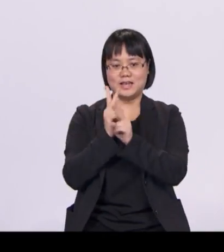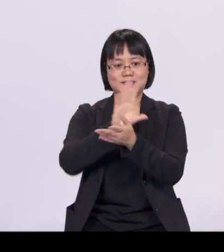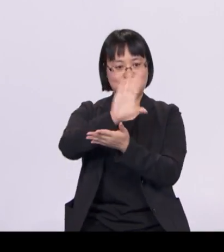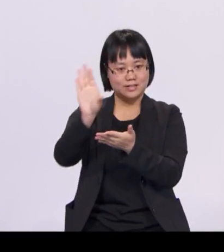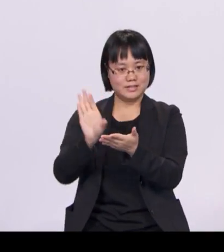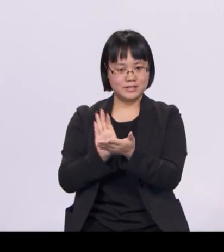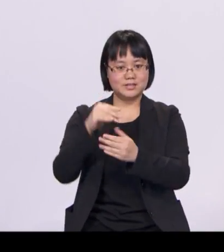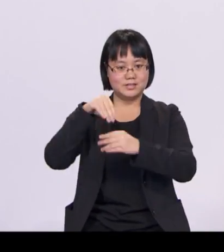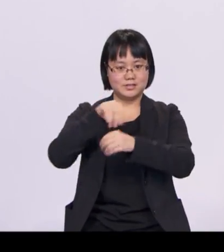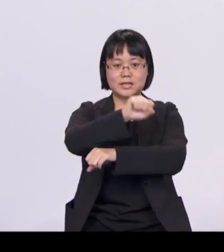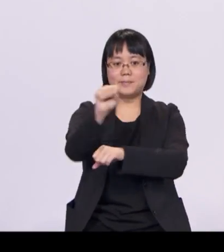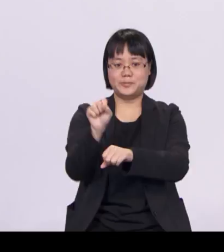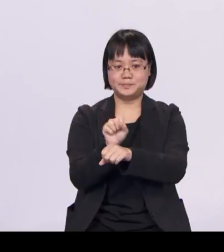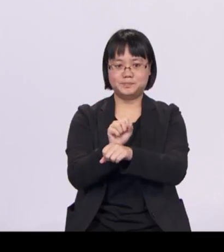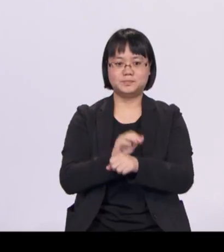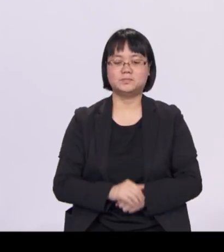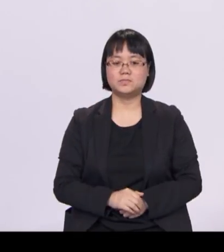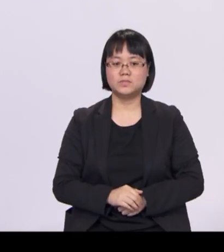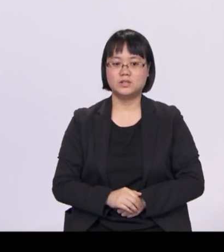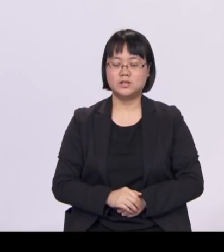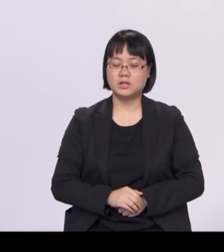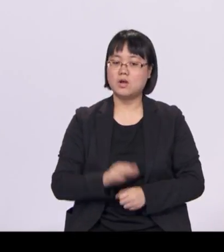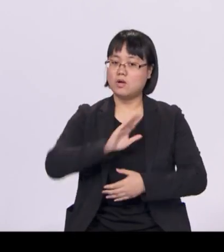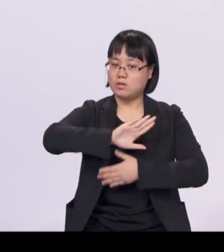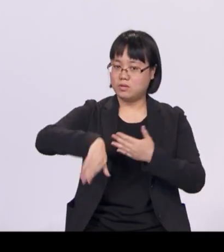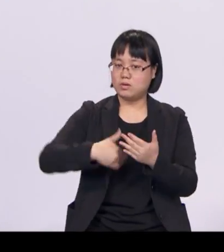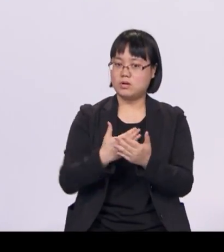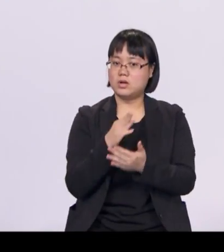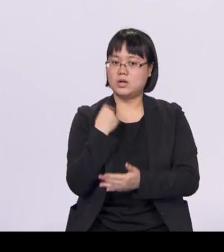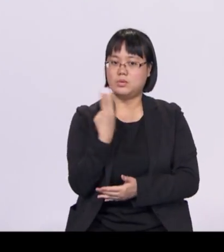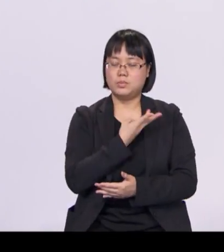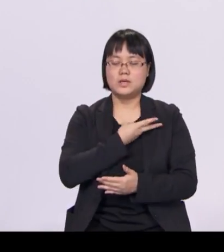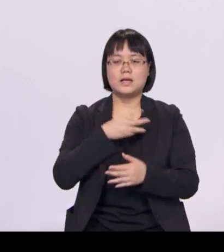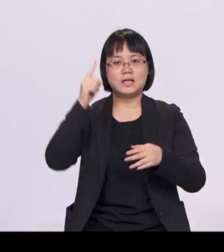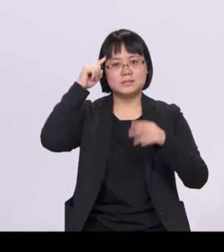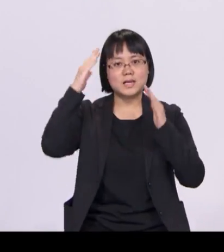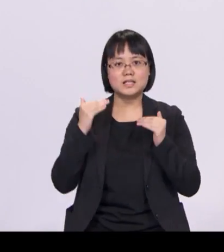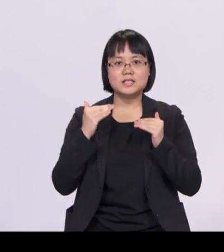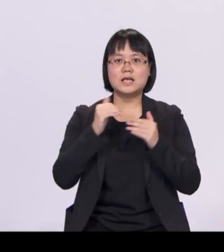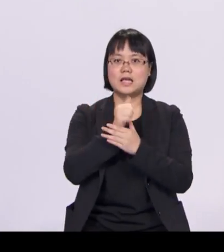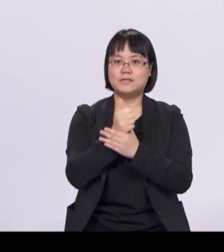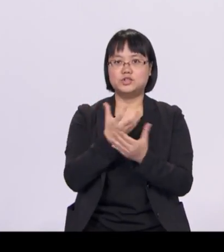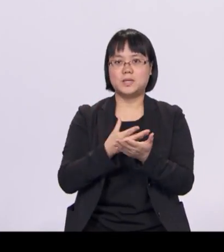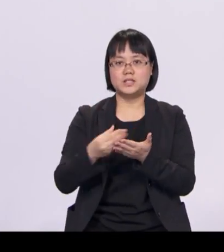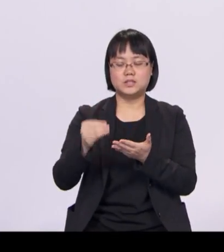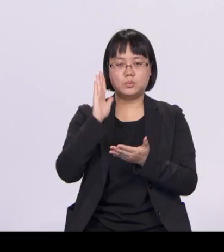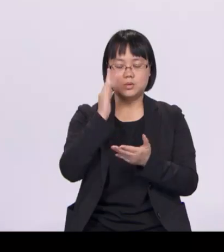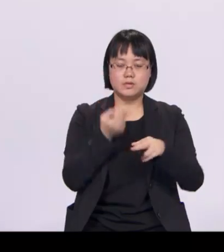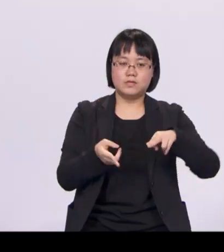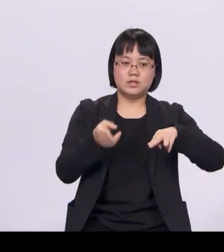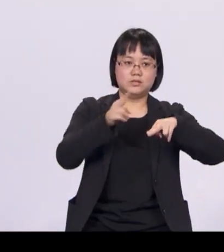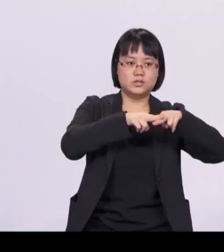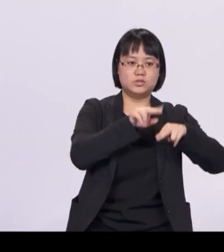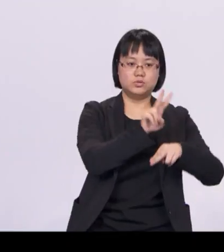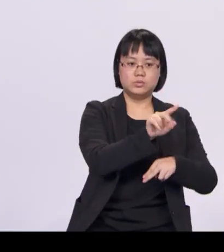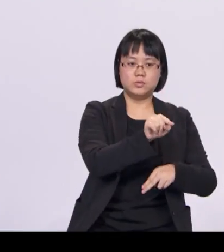All in all, we expect our average annual healthcare spending to rise from 2.2% of GDP today